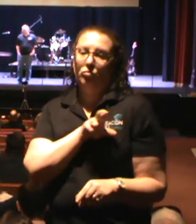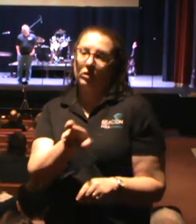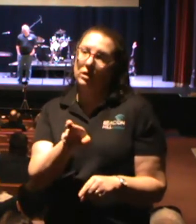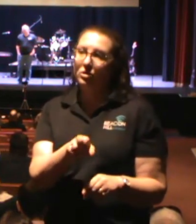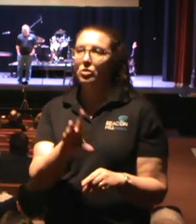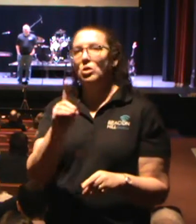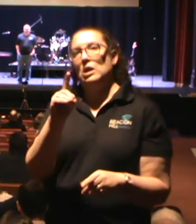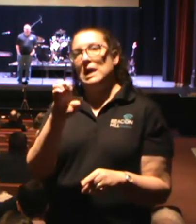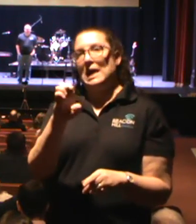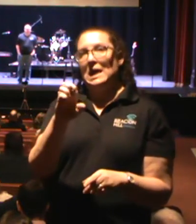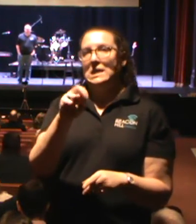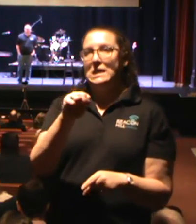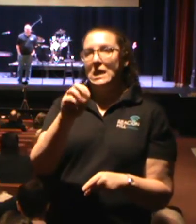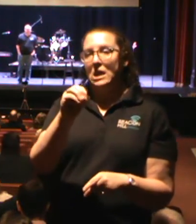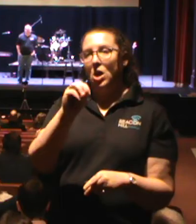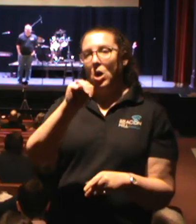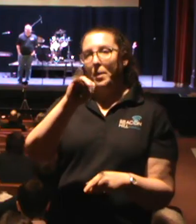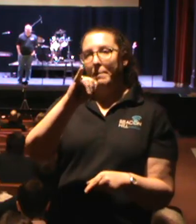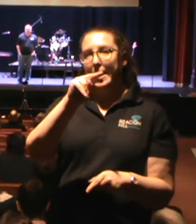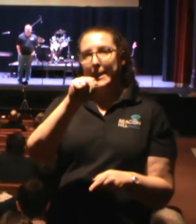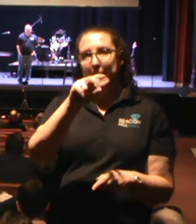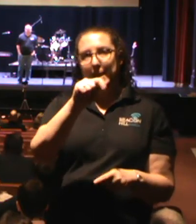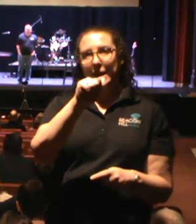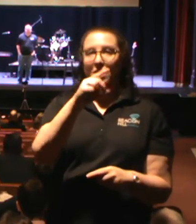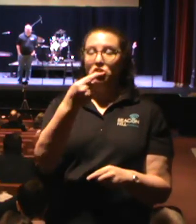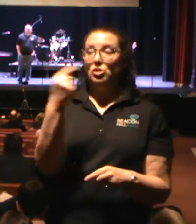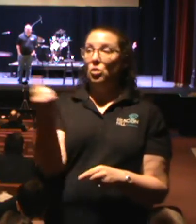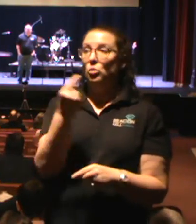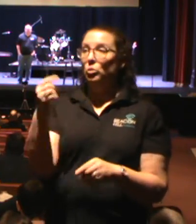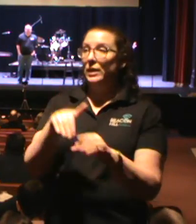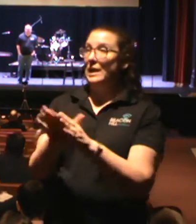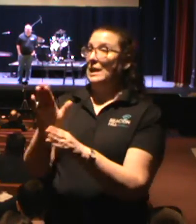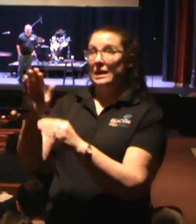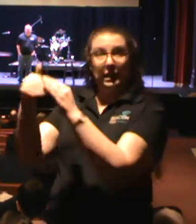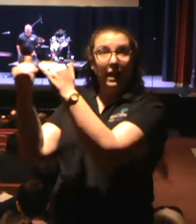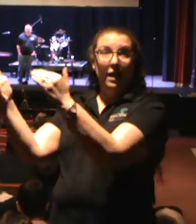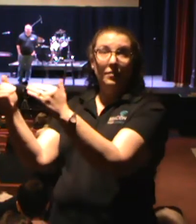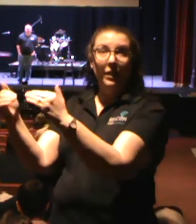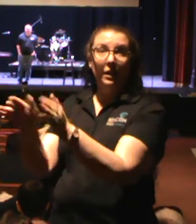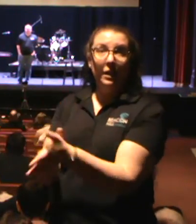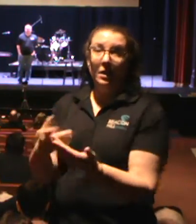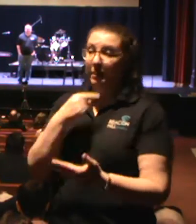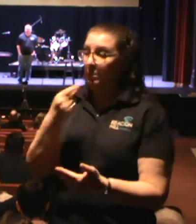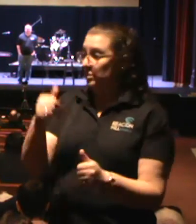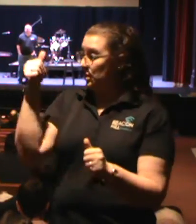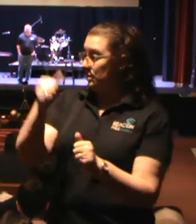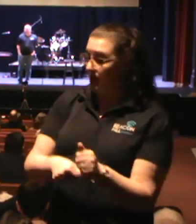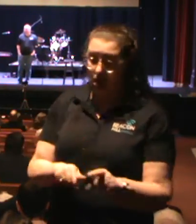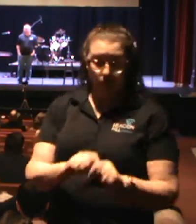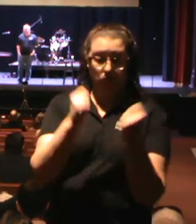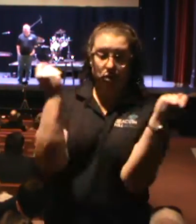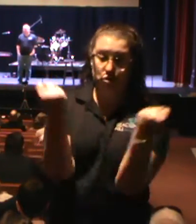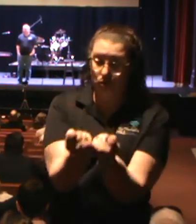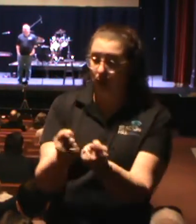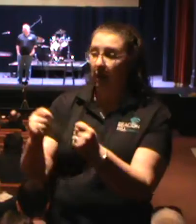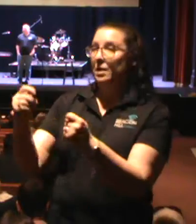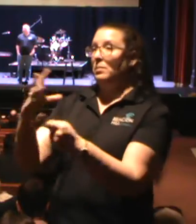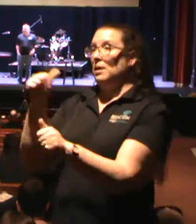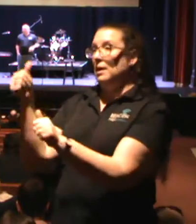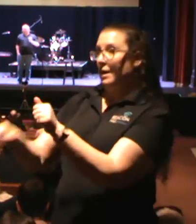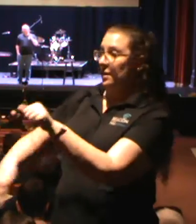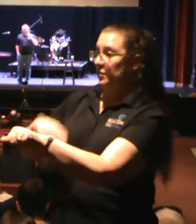people in heaven. My Bible says that every tribe, every nation will be together praising Him for all eternity.